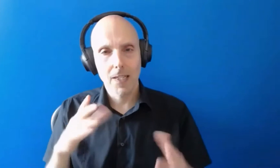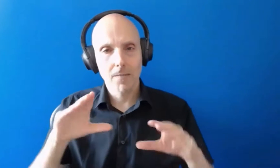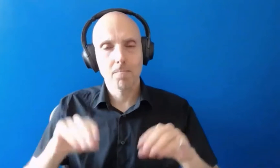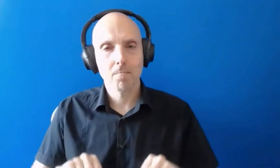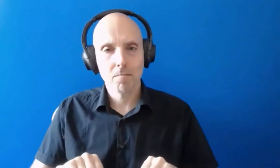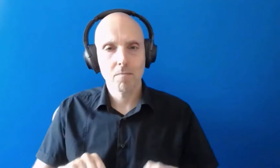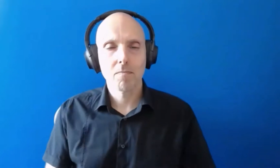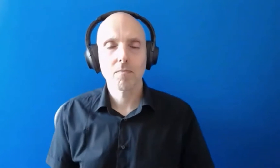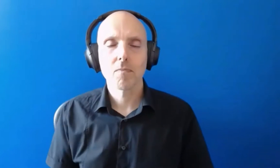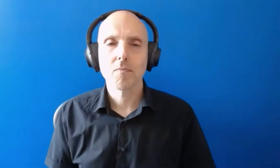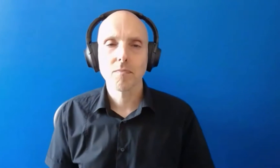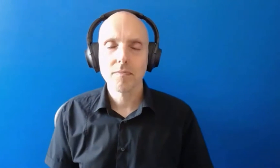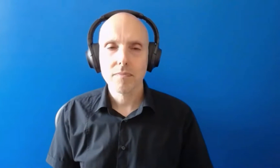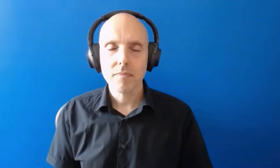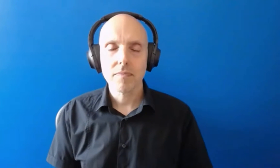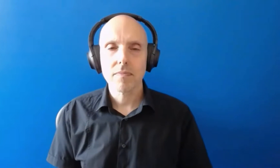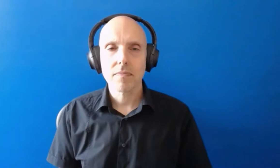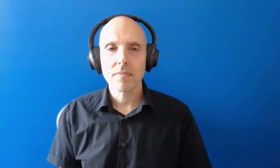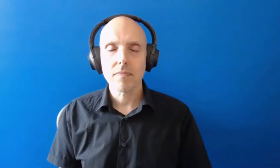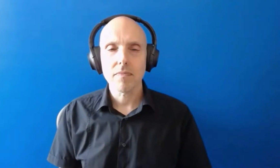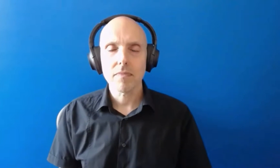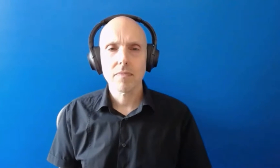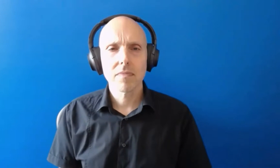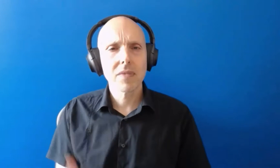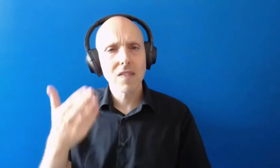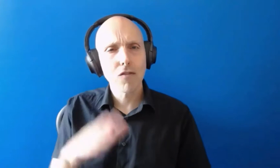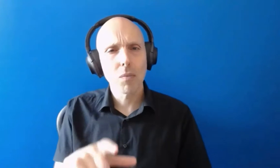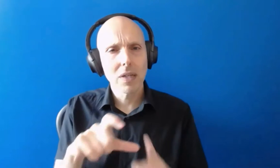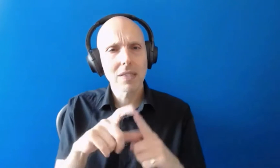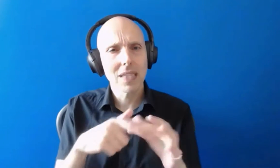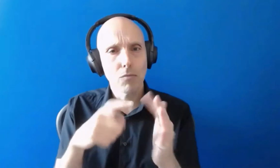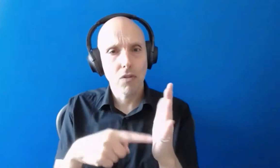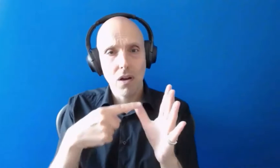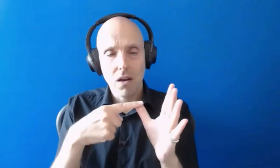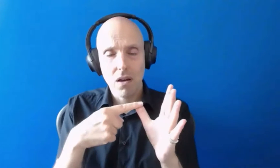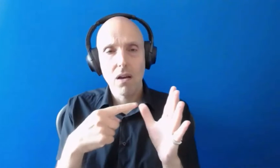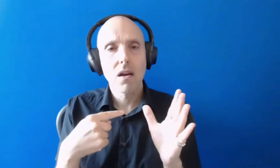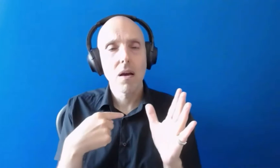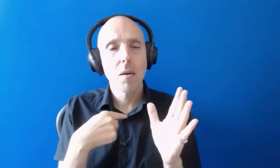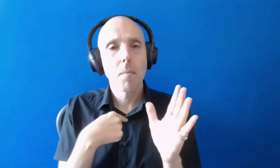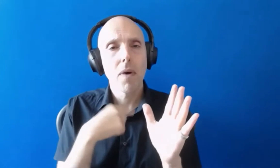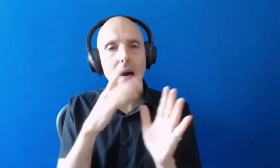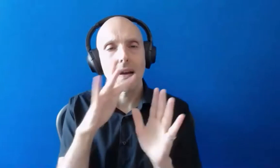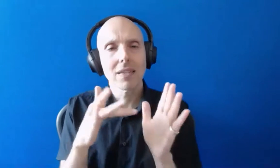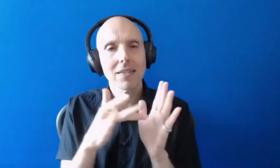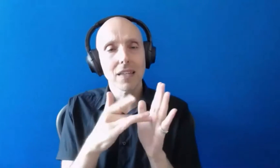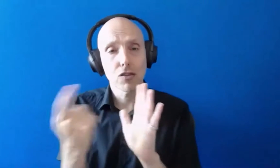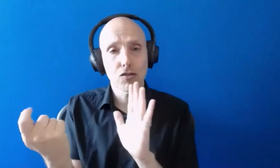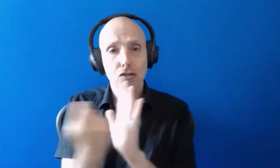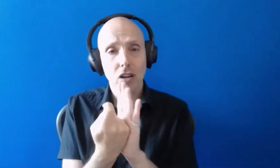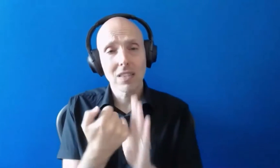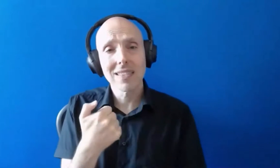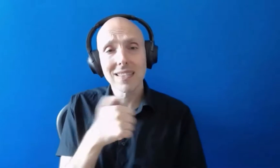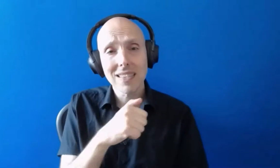close the session and this one is from sarah and it says um hi my center seems to have a charge of 600 pounds